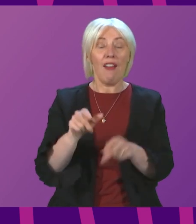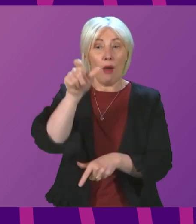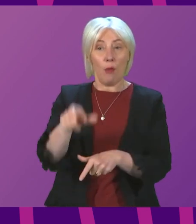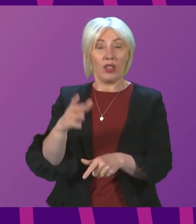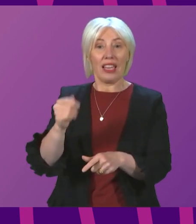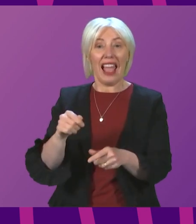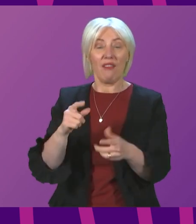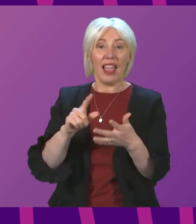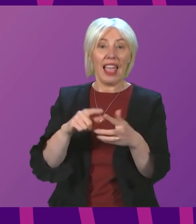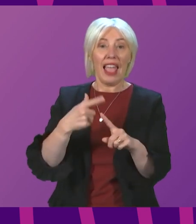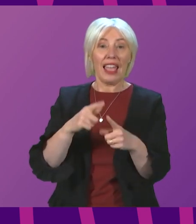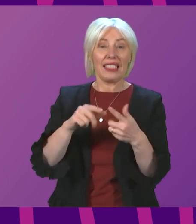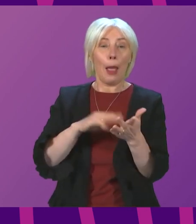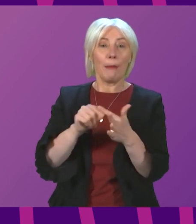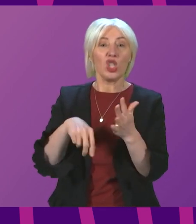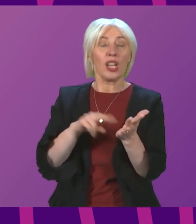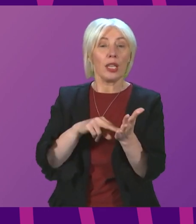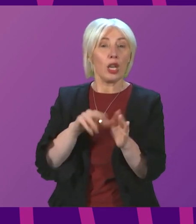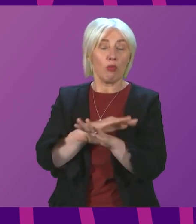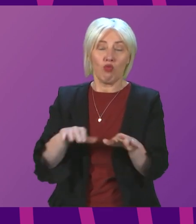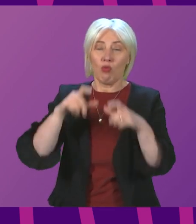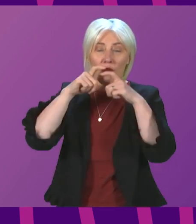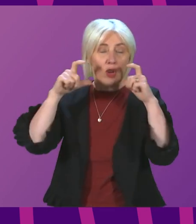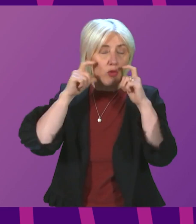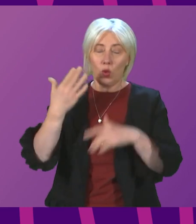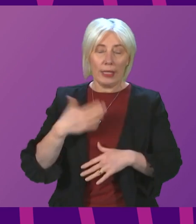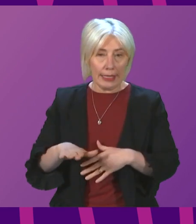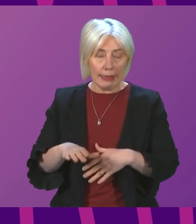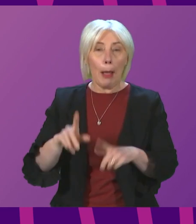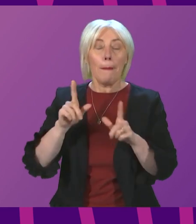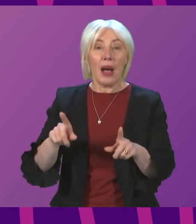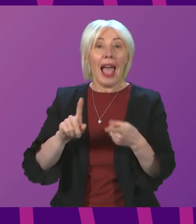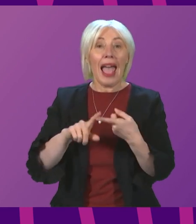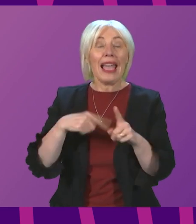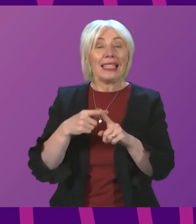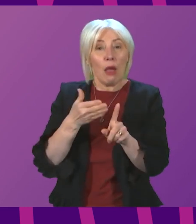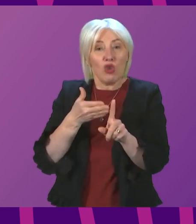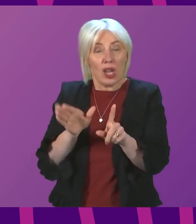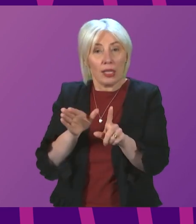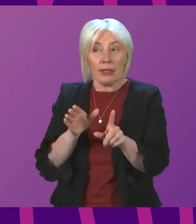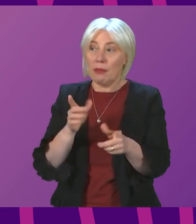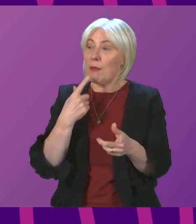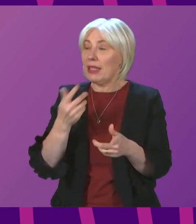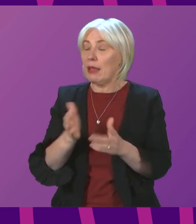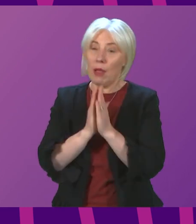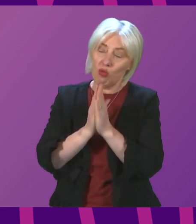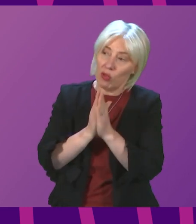people have a specific exemption from the need to wear a face covering. Such exemptions apply, for example, to people leading